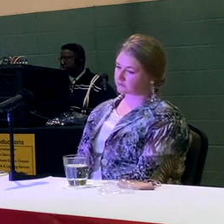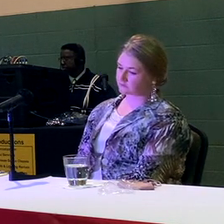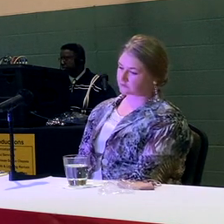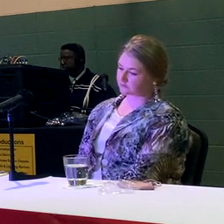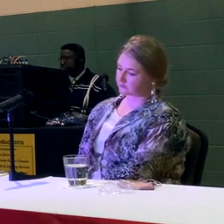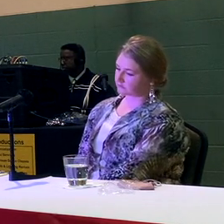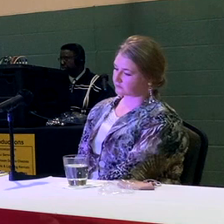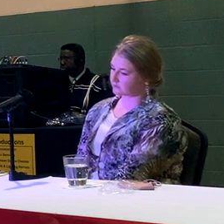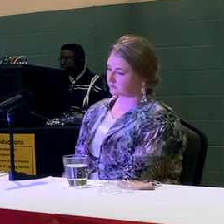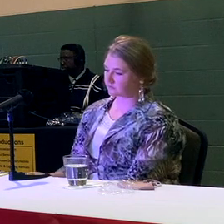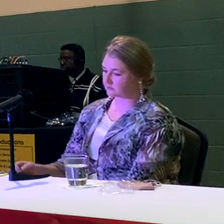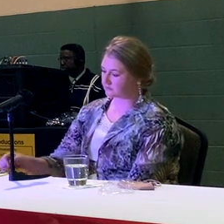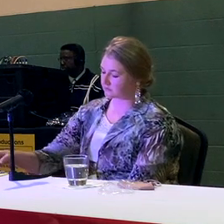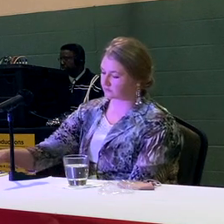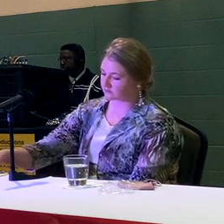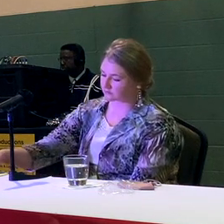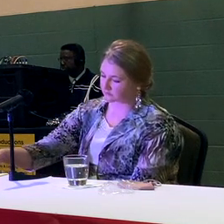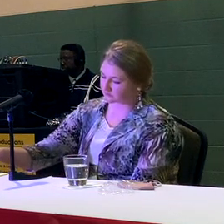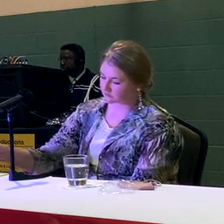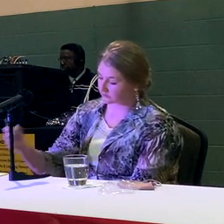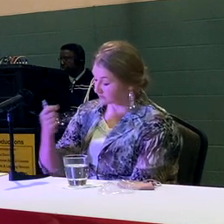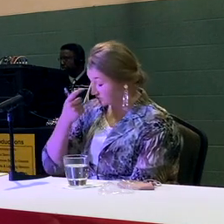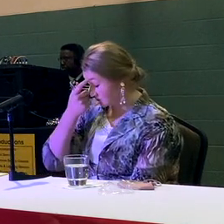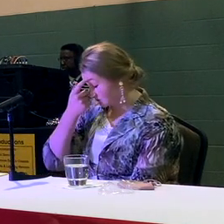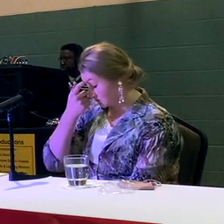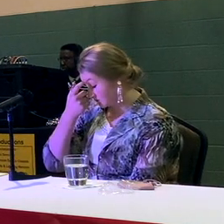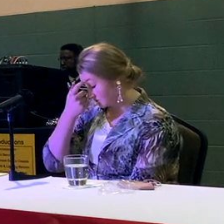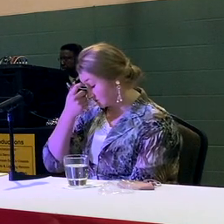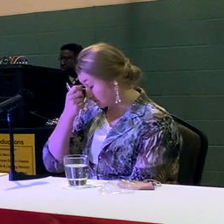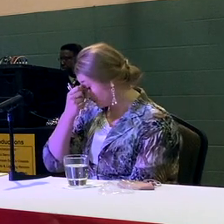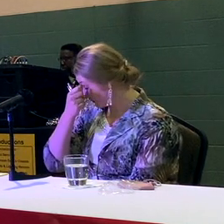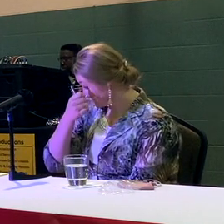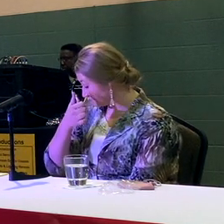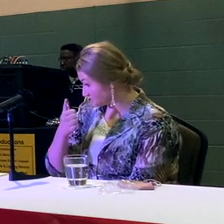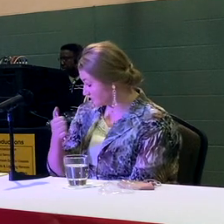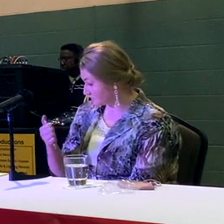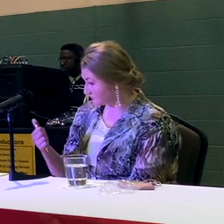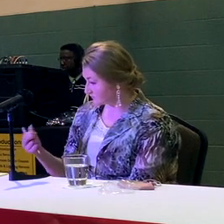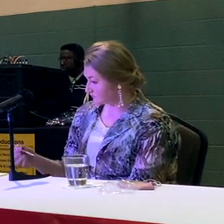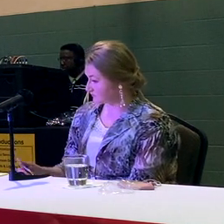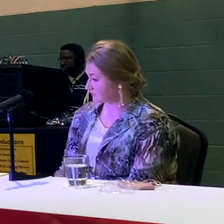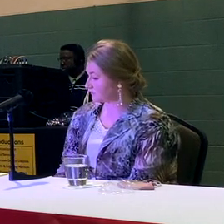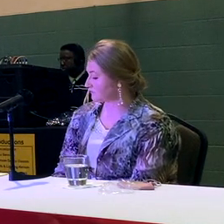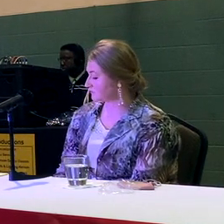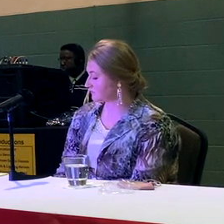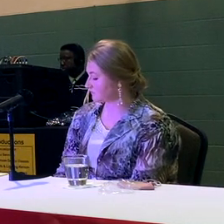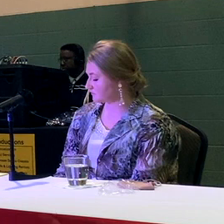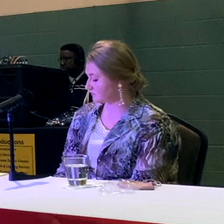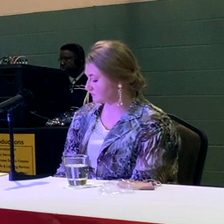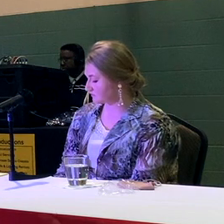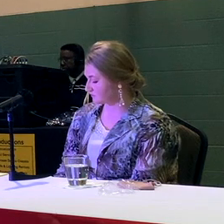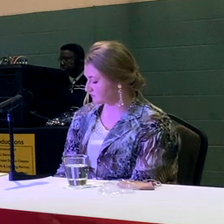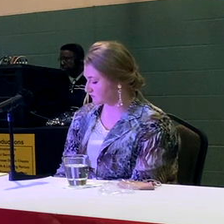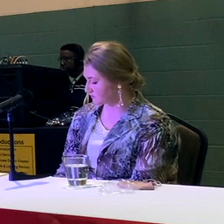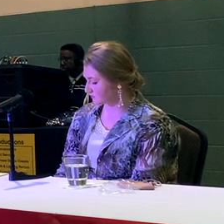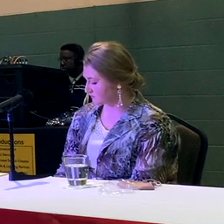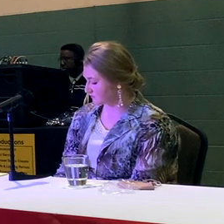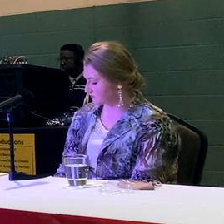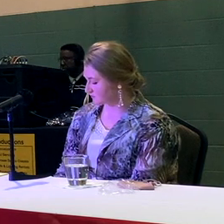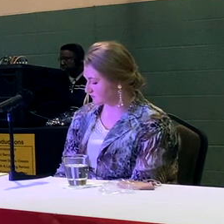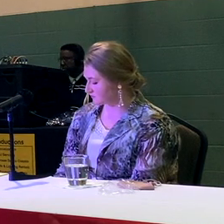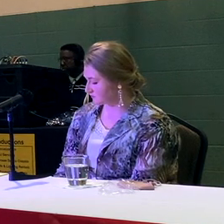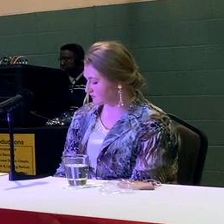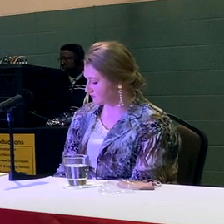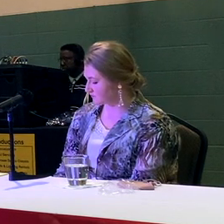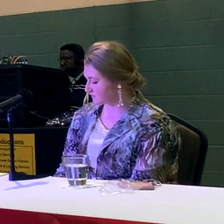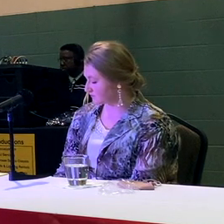here we go. Due to the economic impact the COVID pandemic has had on families and businesses.